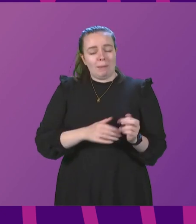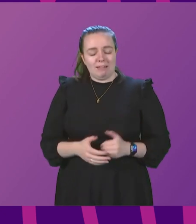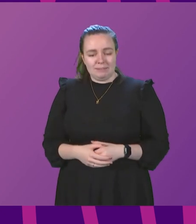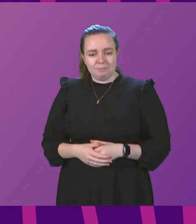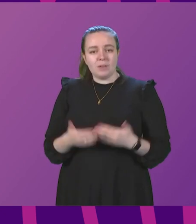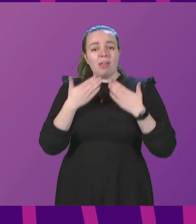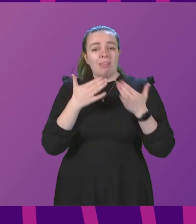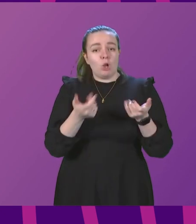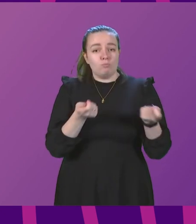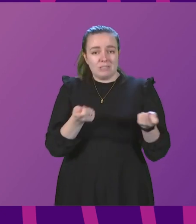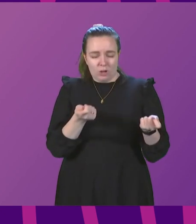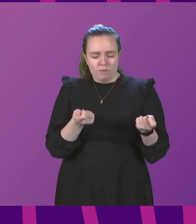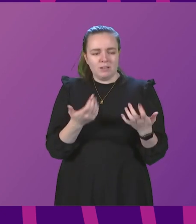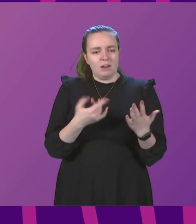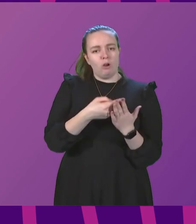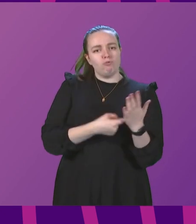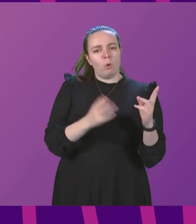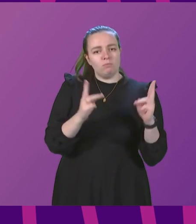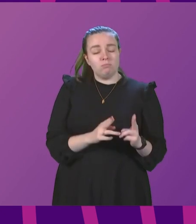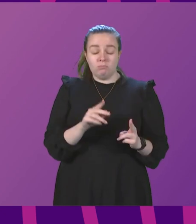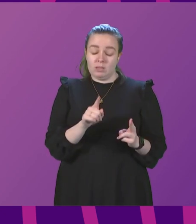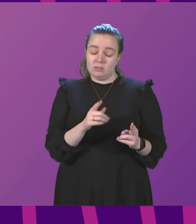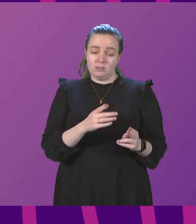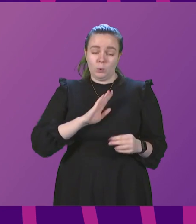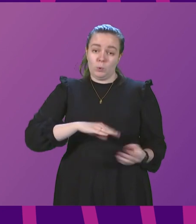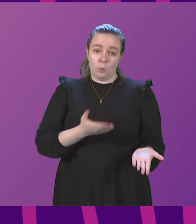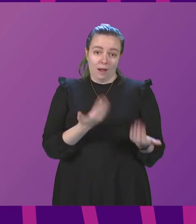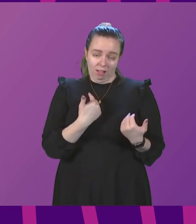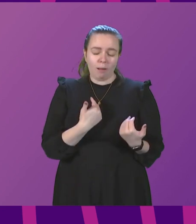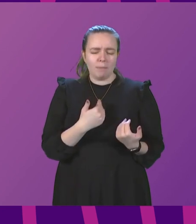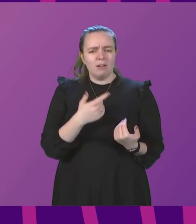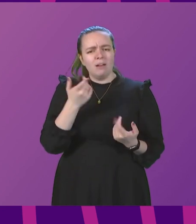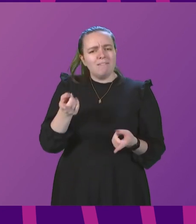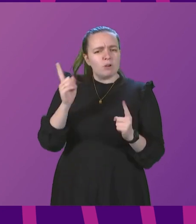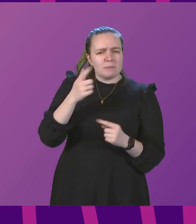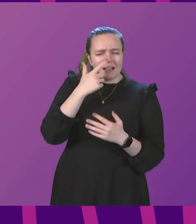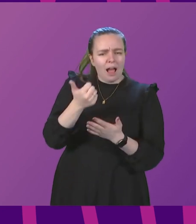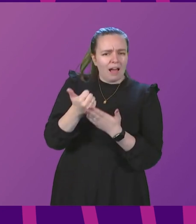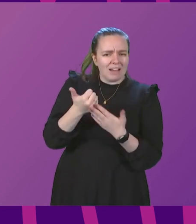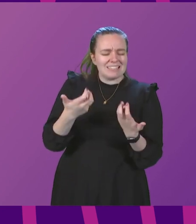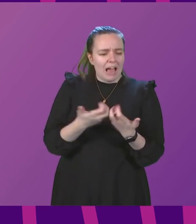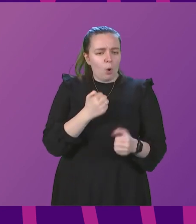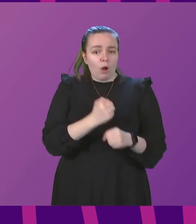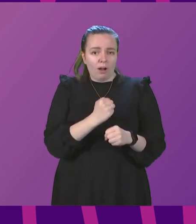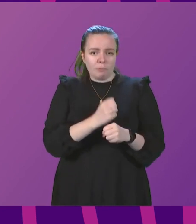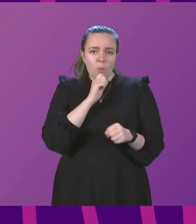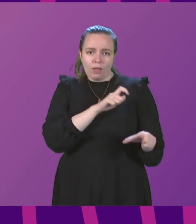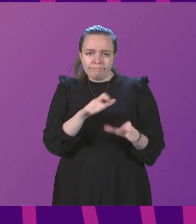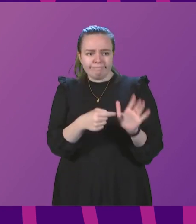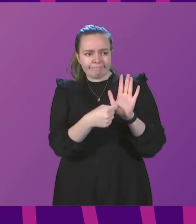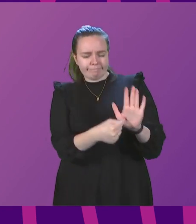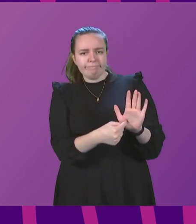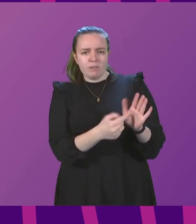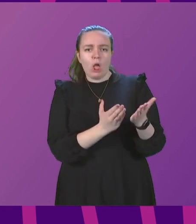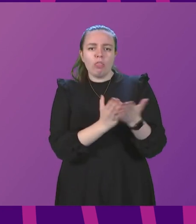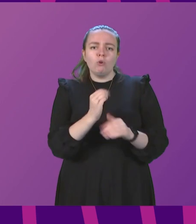you, President, Officer. As restrictions are eased, and this is very welcome, can the First Minister advise how the Scottish Government will continue to highlight the messages via